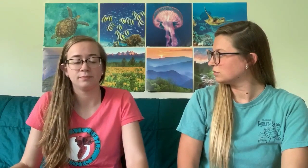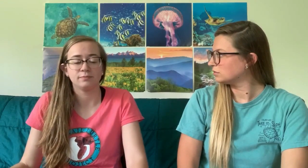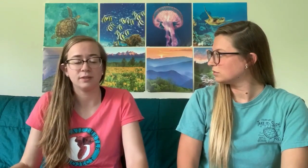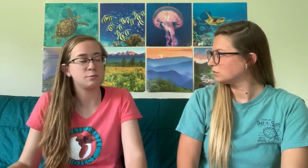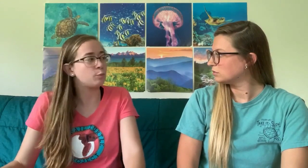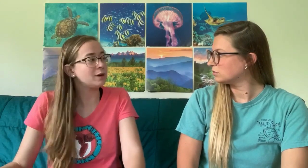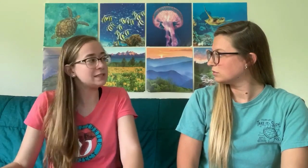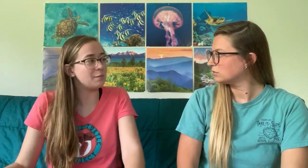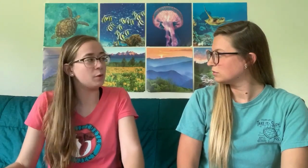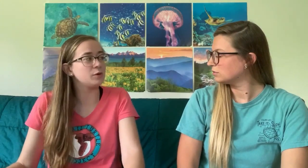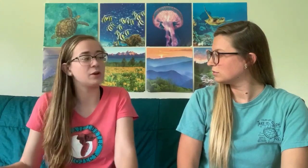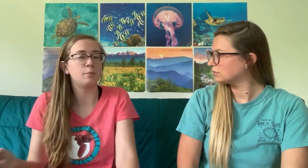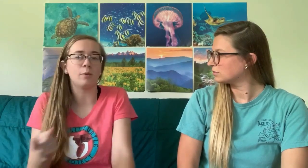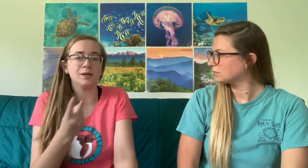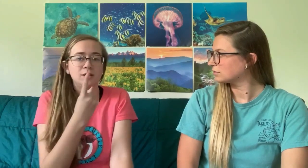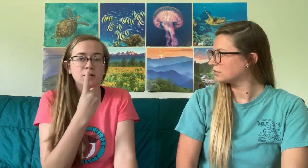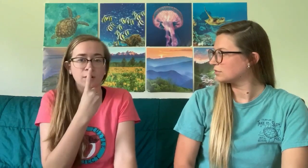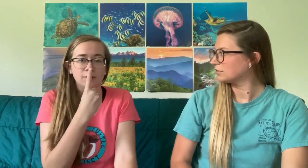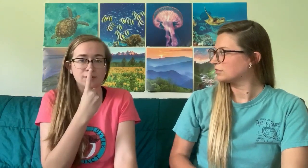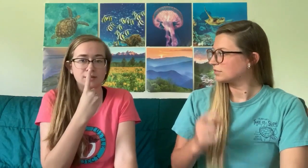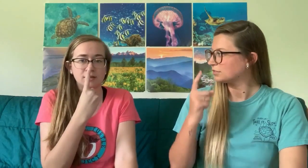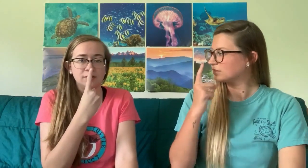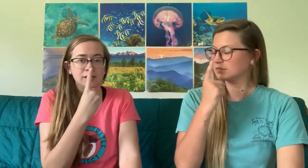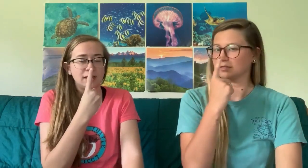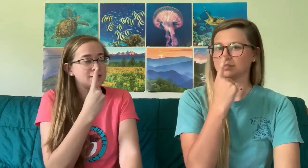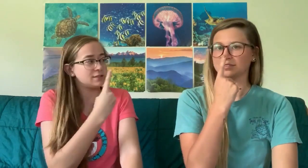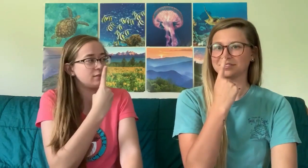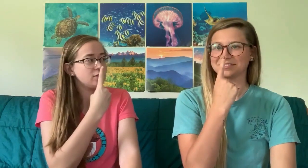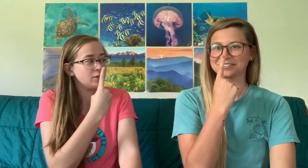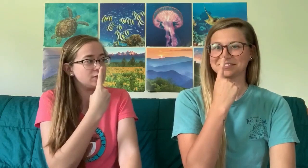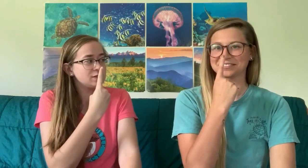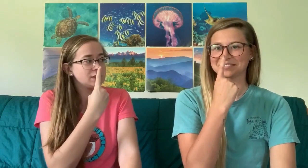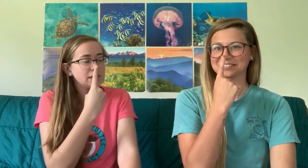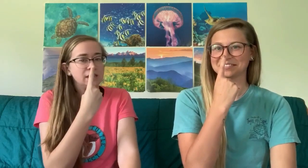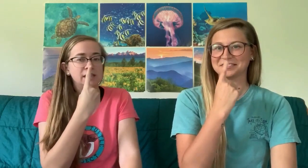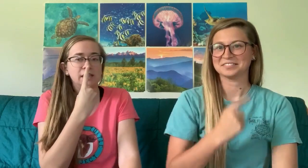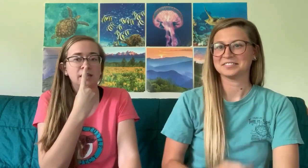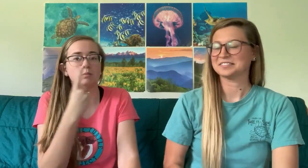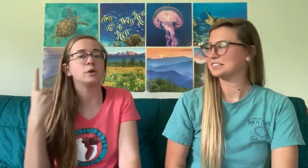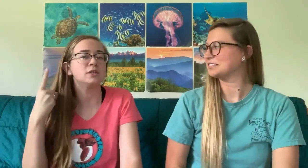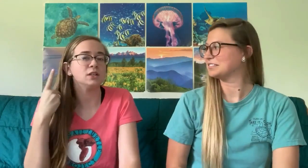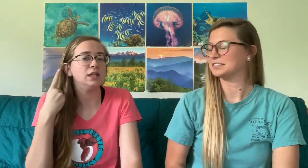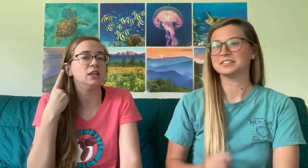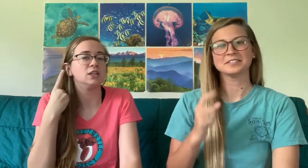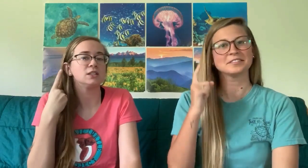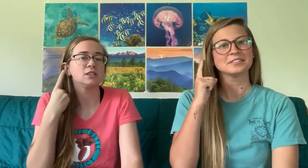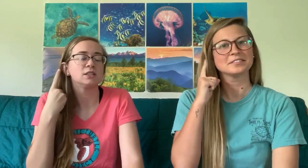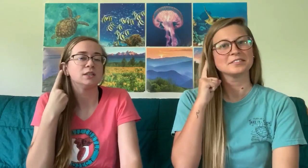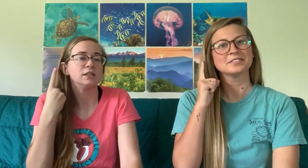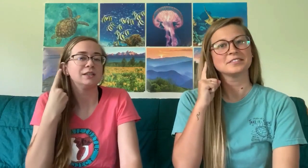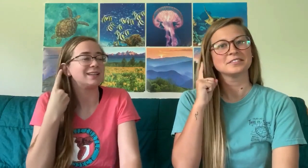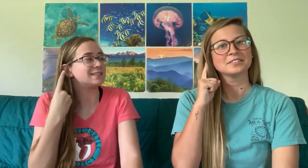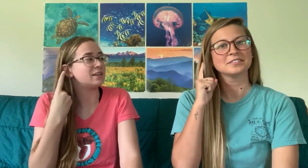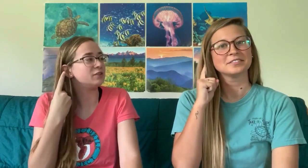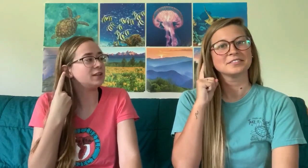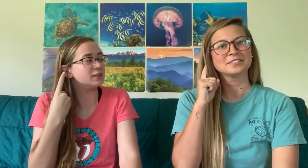It's pretty simple. You're going to point to your nose and that's the sign for nose and then point to your ears. That's the sign for ears.